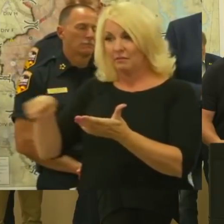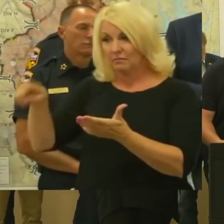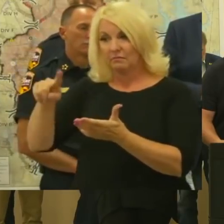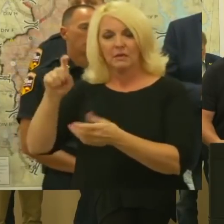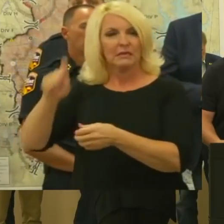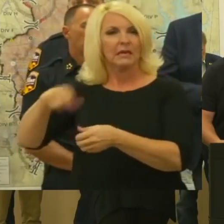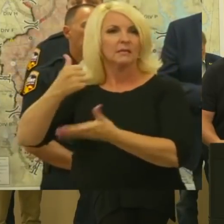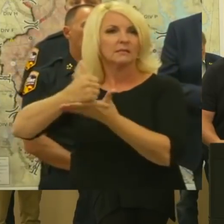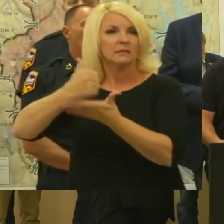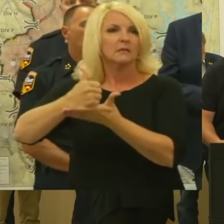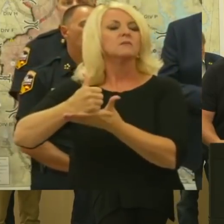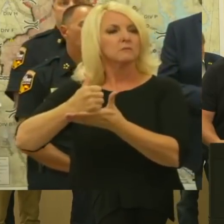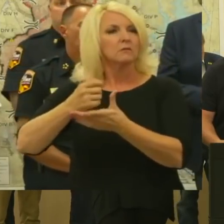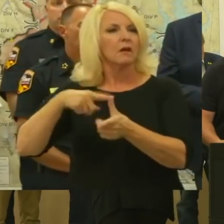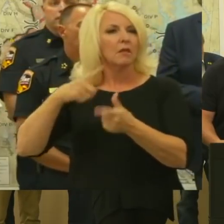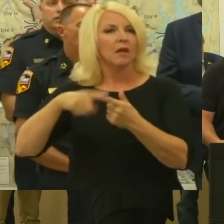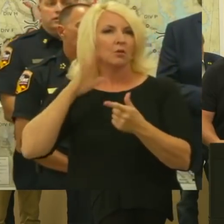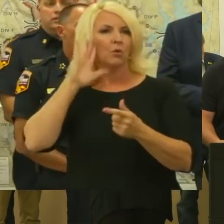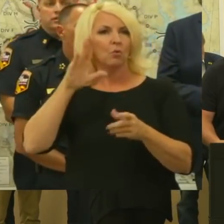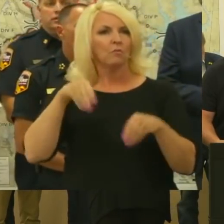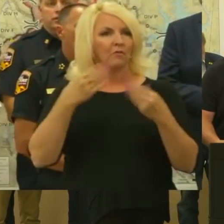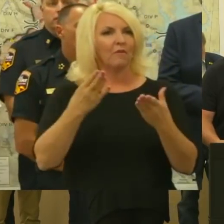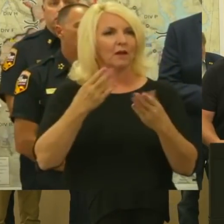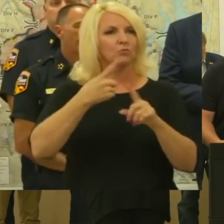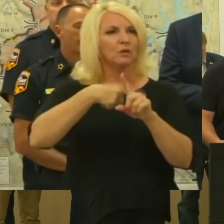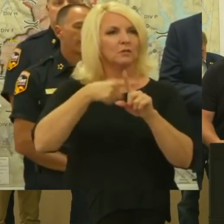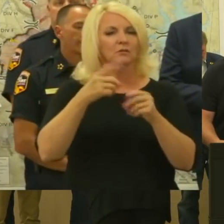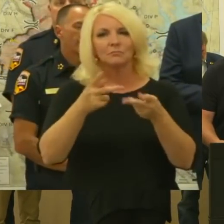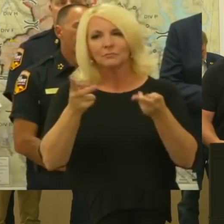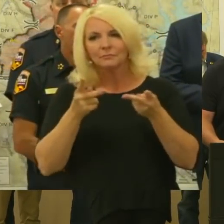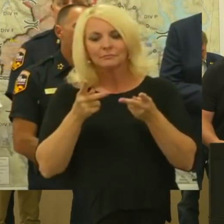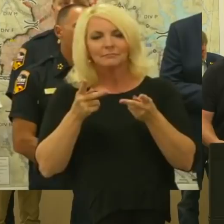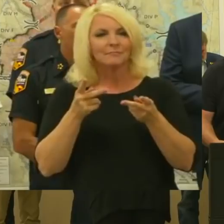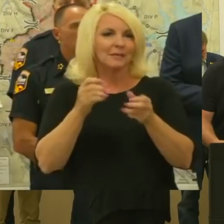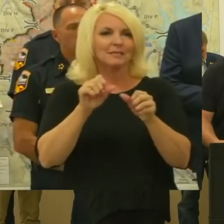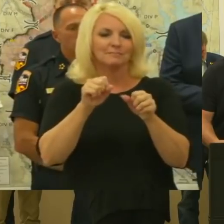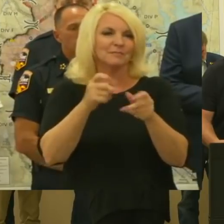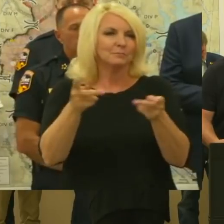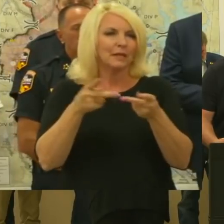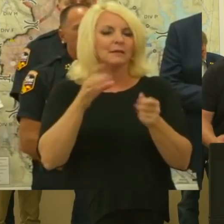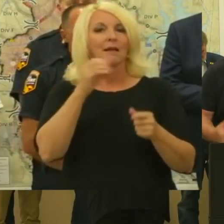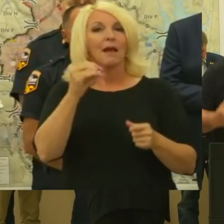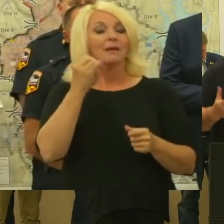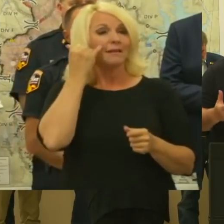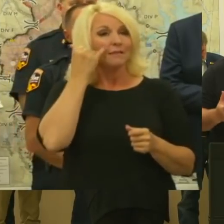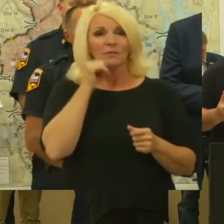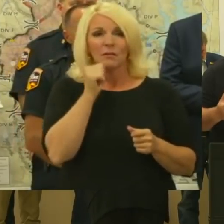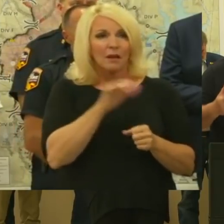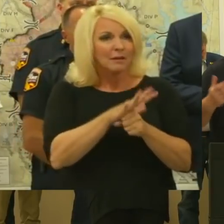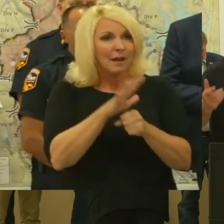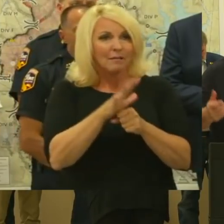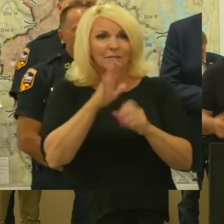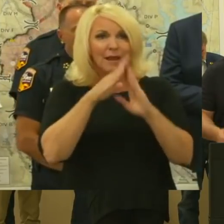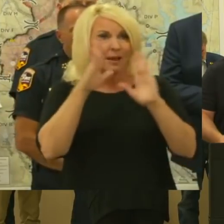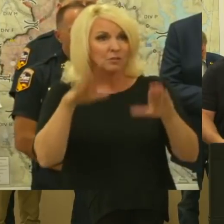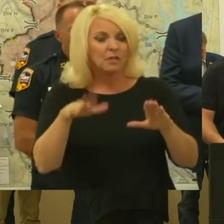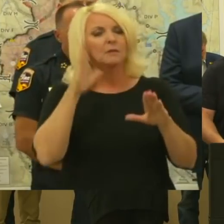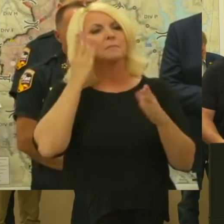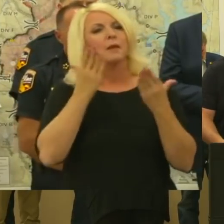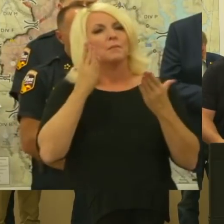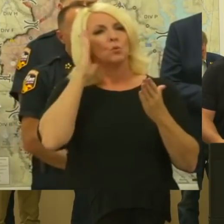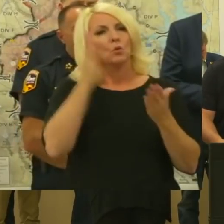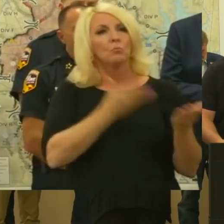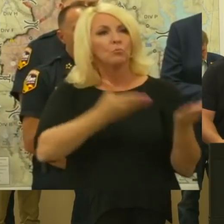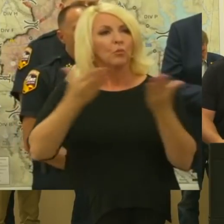If there's not sufficient rental space, then we will look at bringing in mobile homes or travel trailers to the area if they can be put on someone's property or we have to find